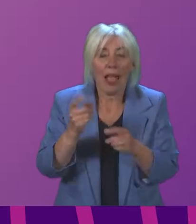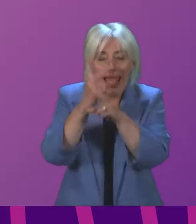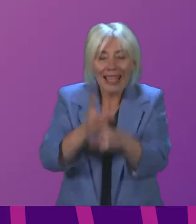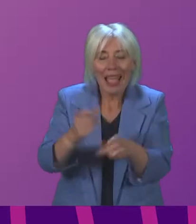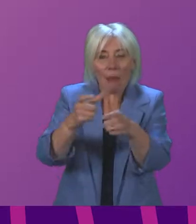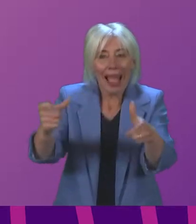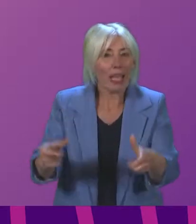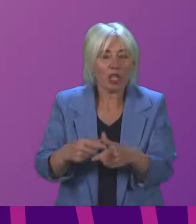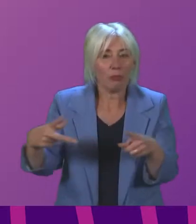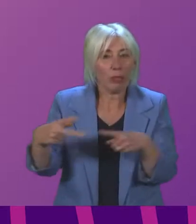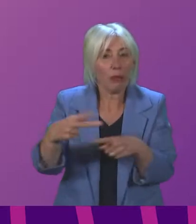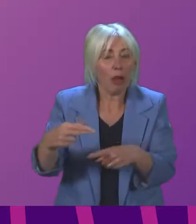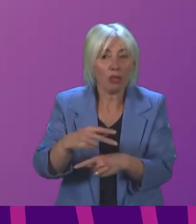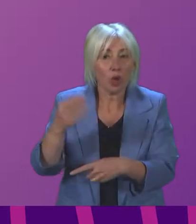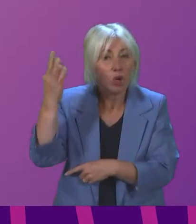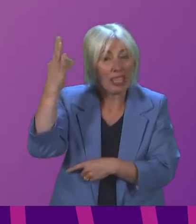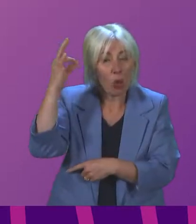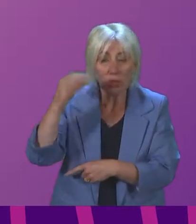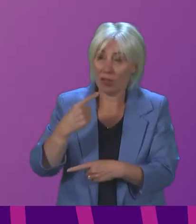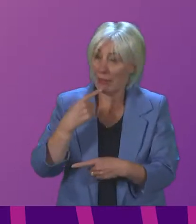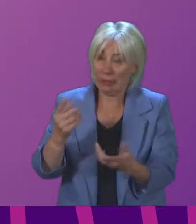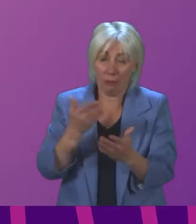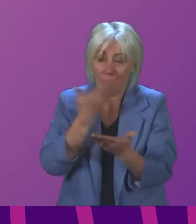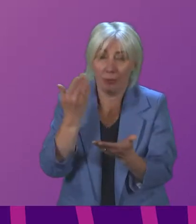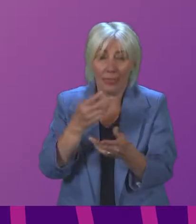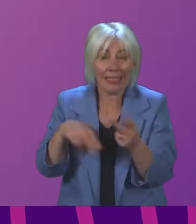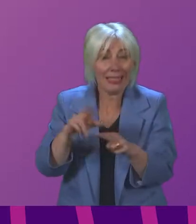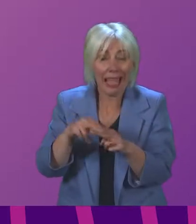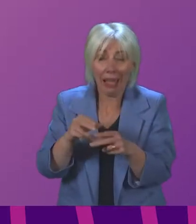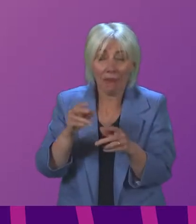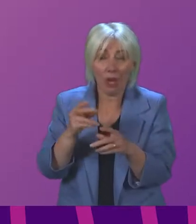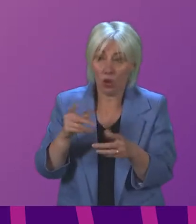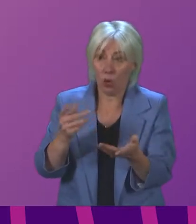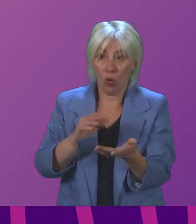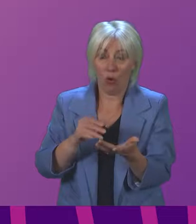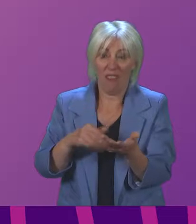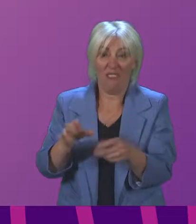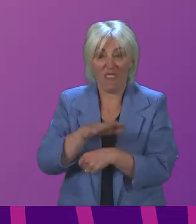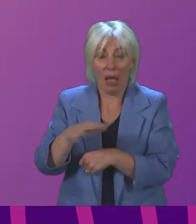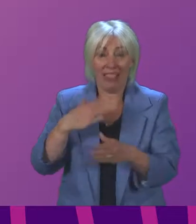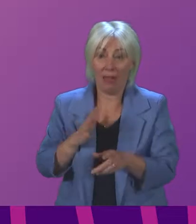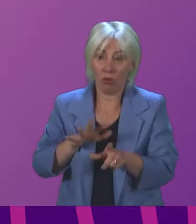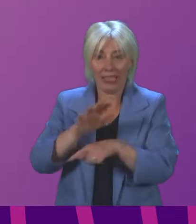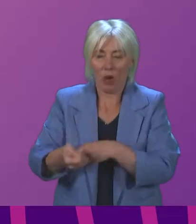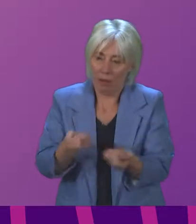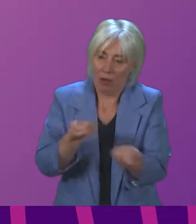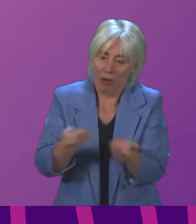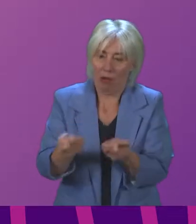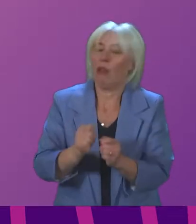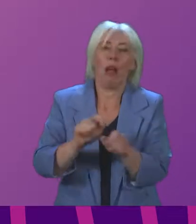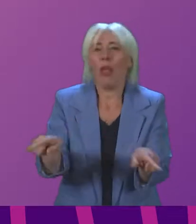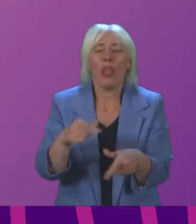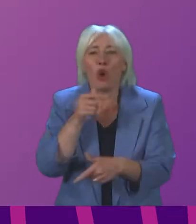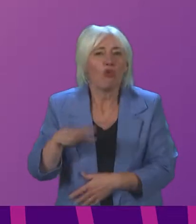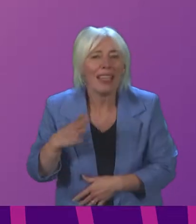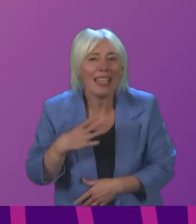relatives to step up and step in where social care has been stopped and not yet reinstated. The social care system is not ready, prepared or resourced for